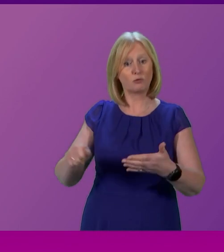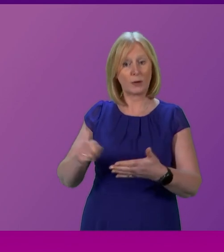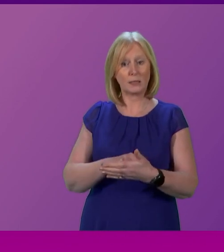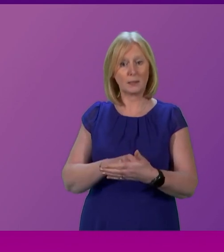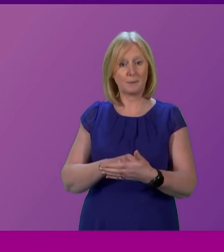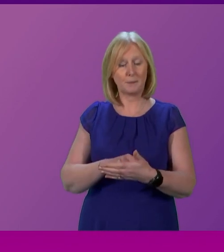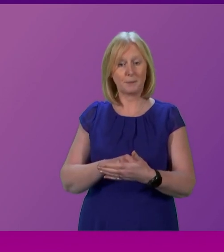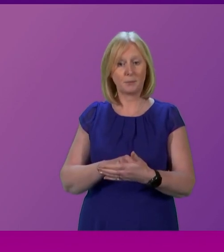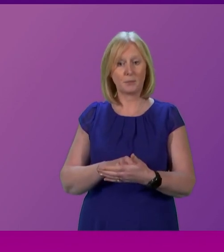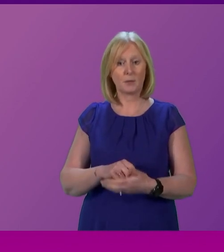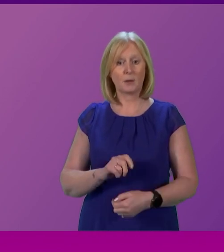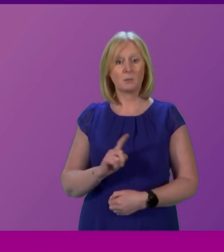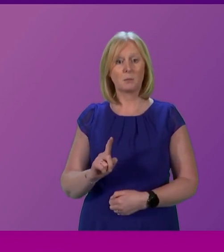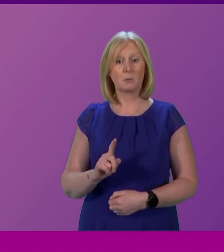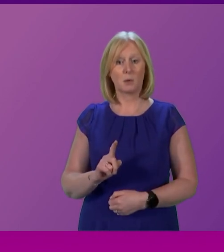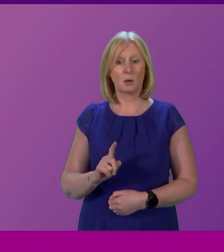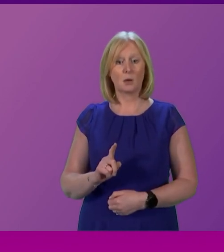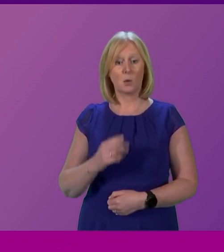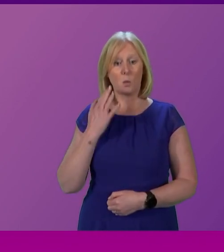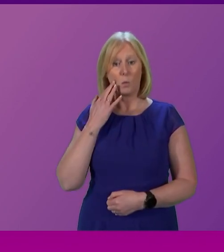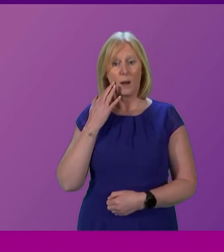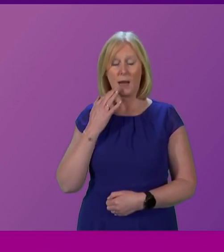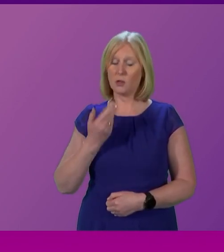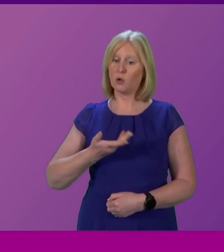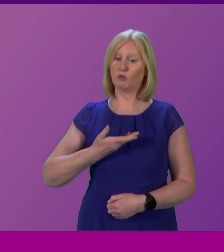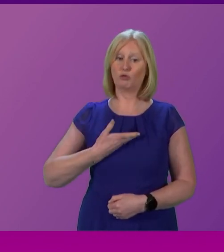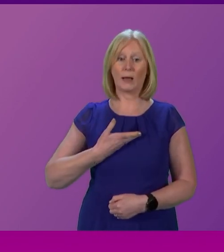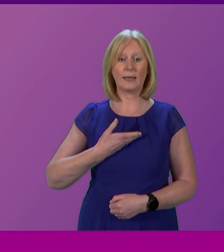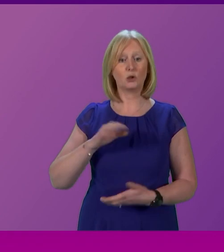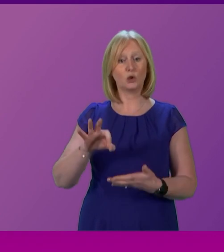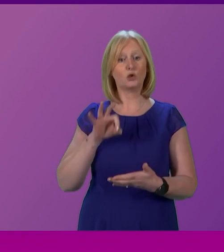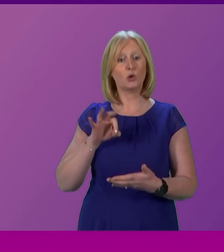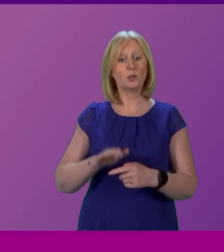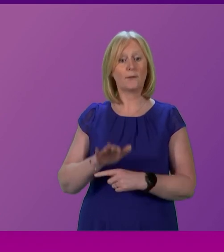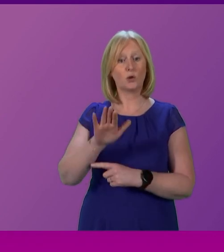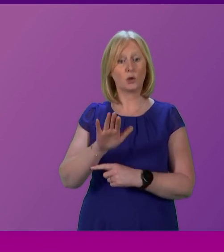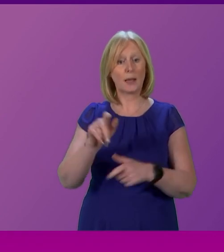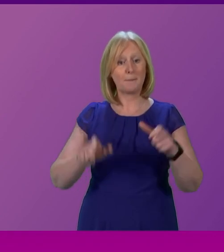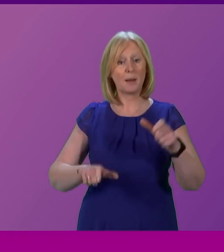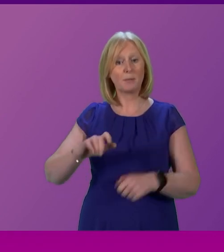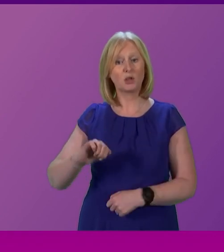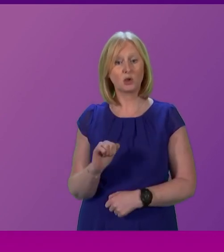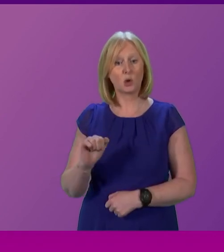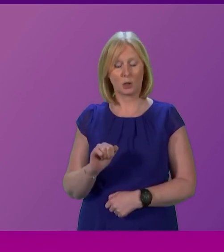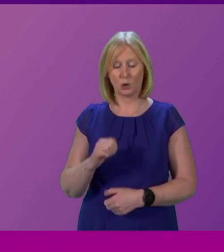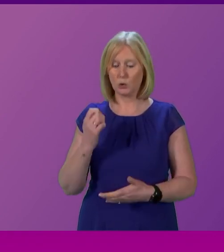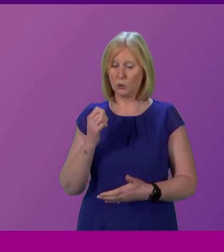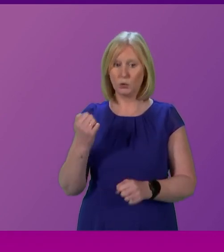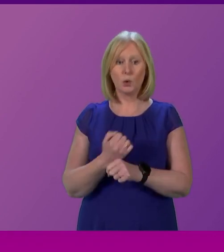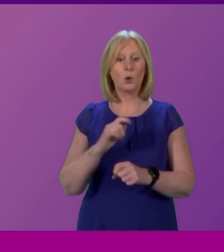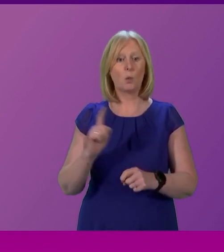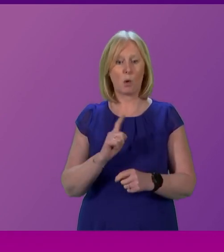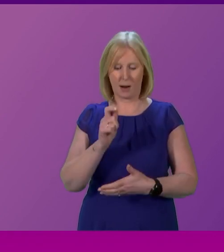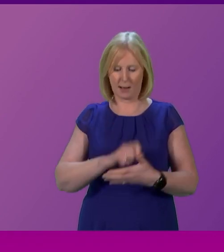No. When it comes to exercising the constitutional right to choose their future, people in Scotland do it in the ballot box, in